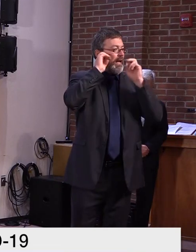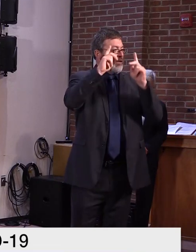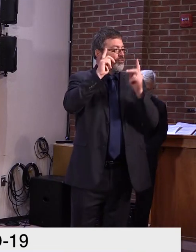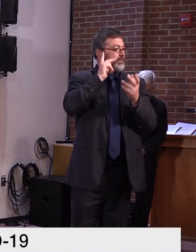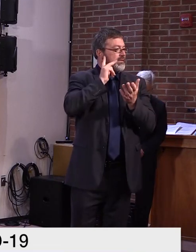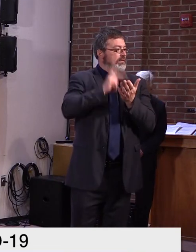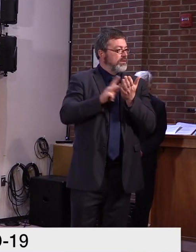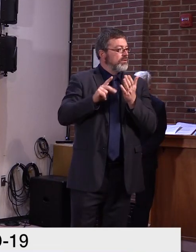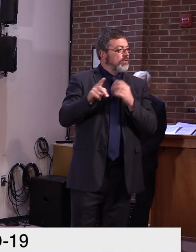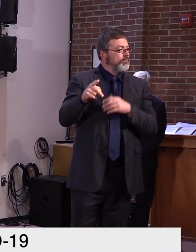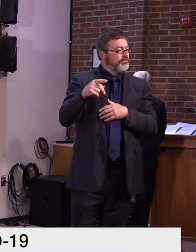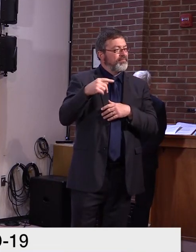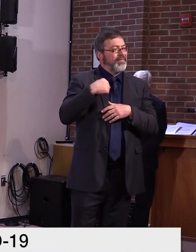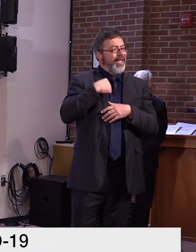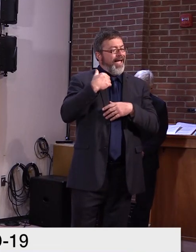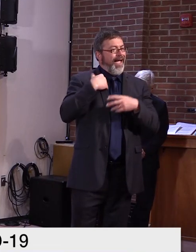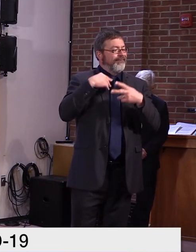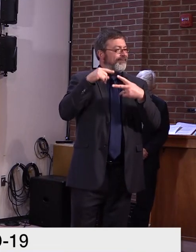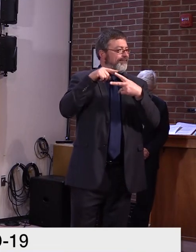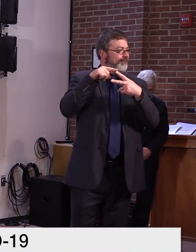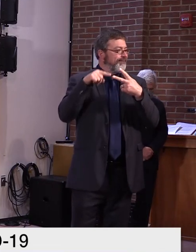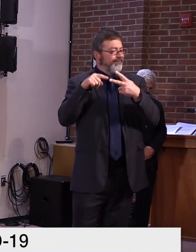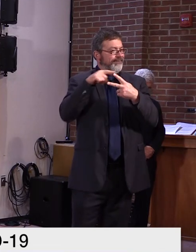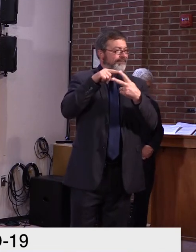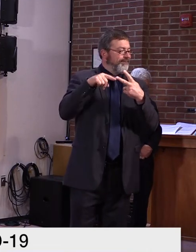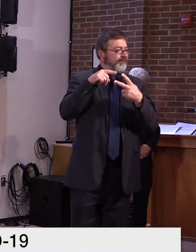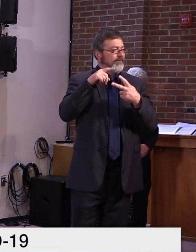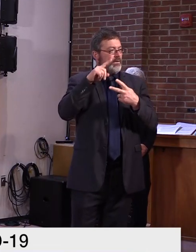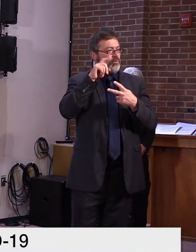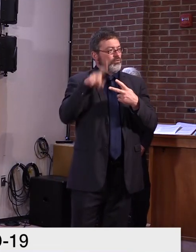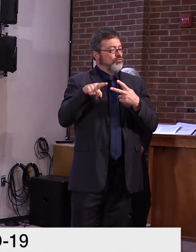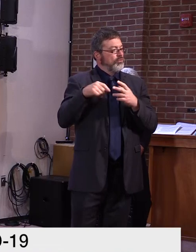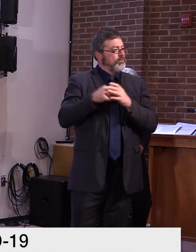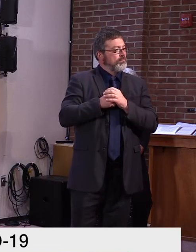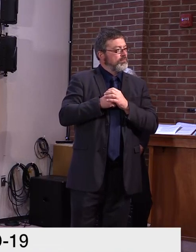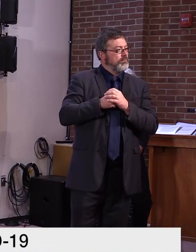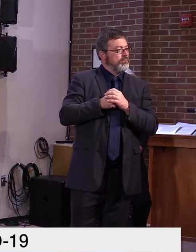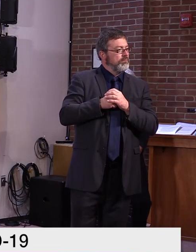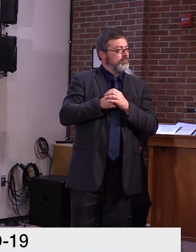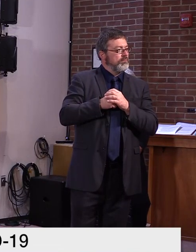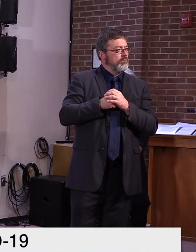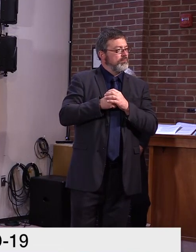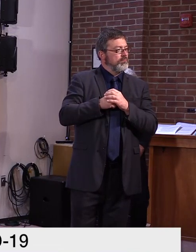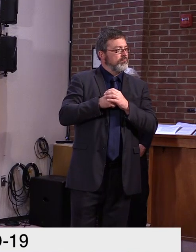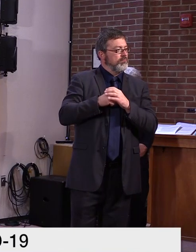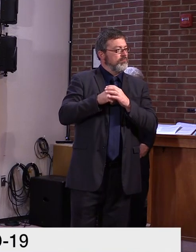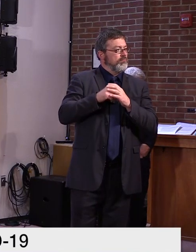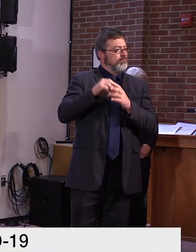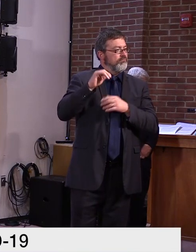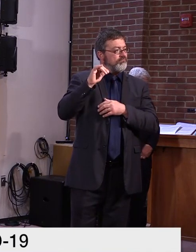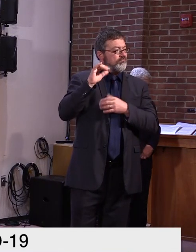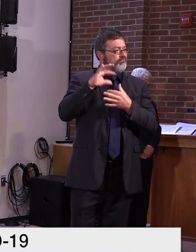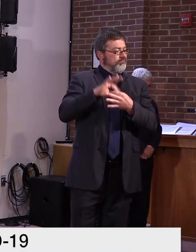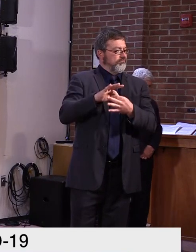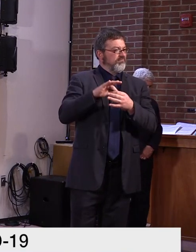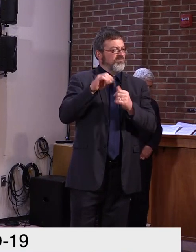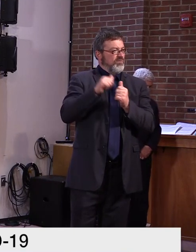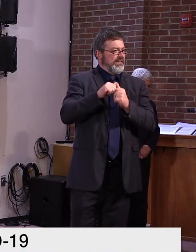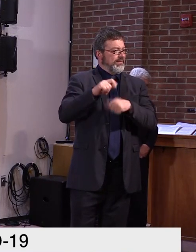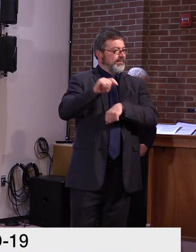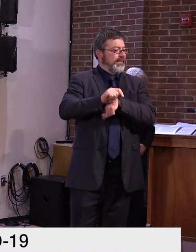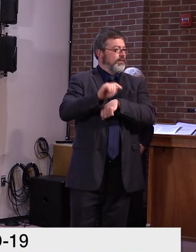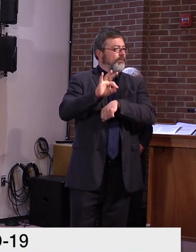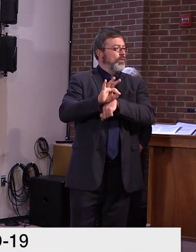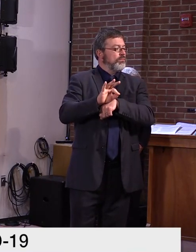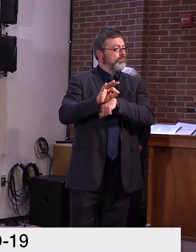news reports show that school racial equity task forces have been culling racist books from school libraries. Is there